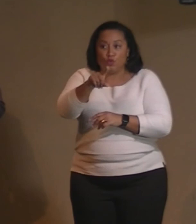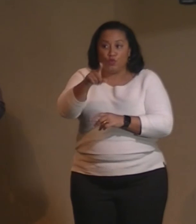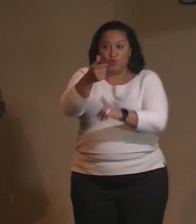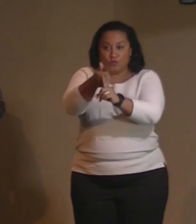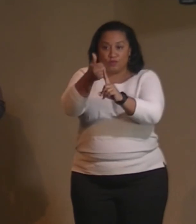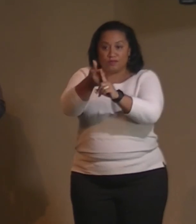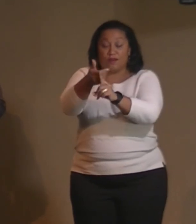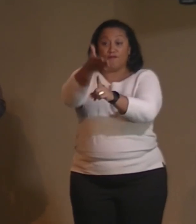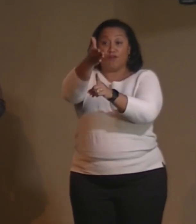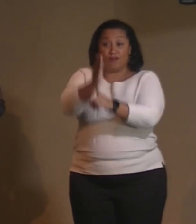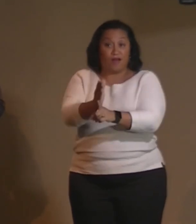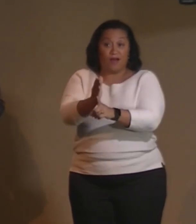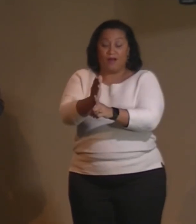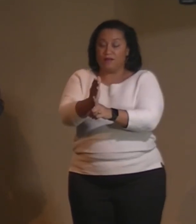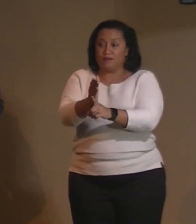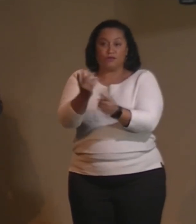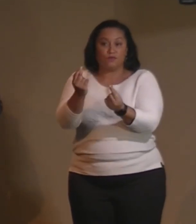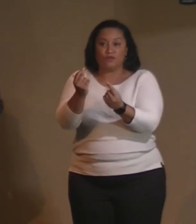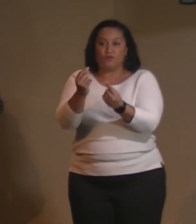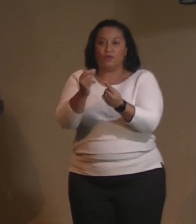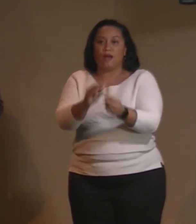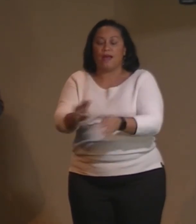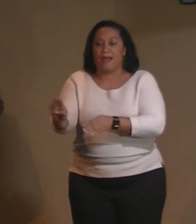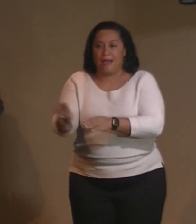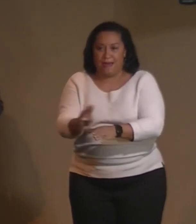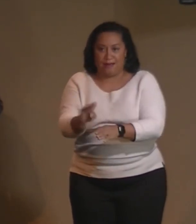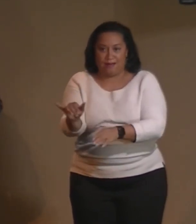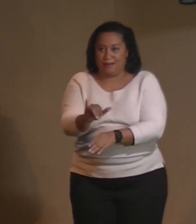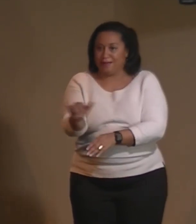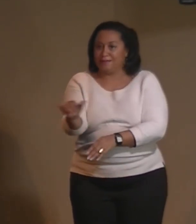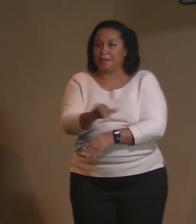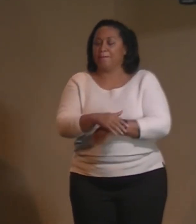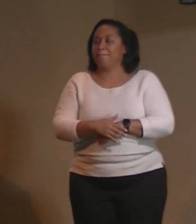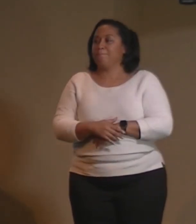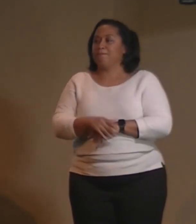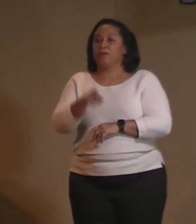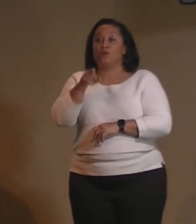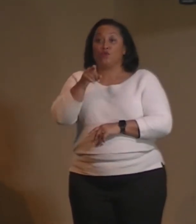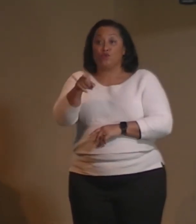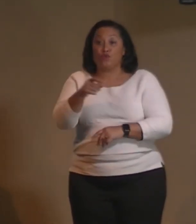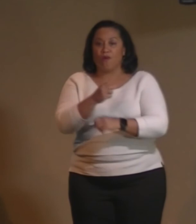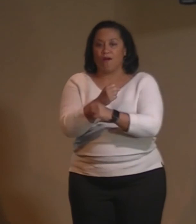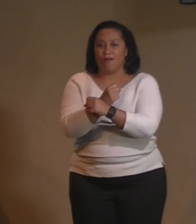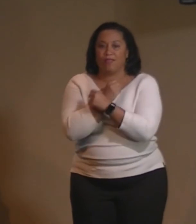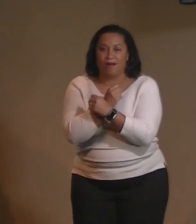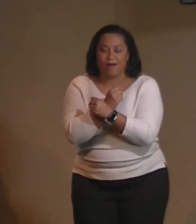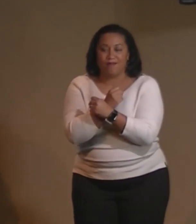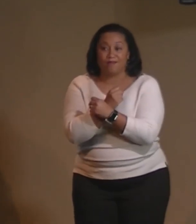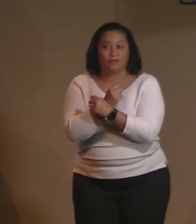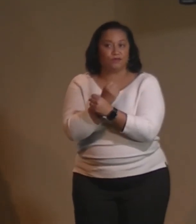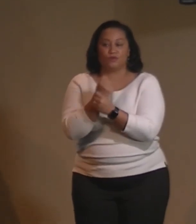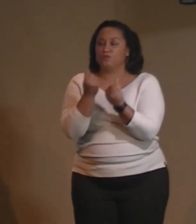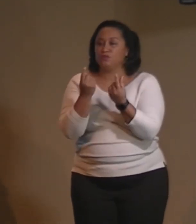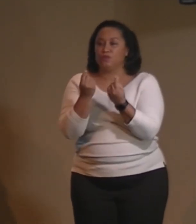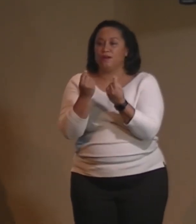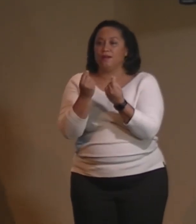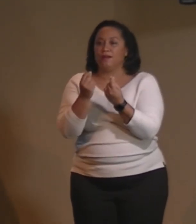So act like it. Like, that's the gist of it. You are love, so act like it.